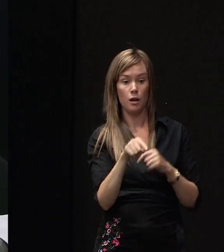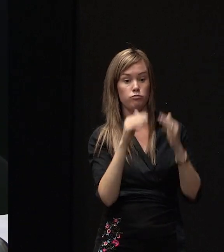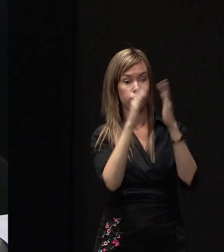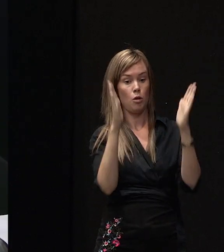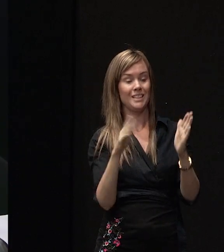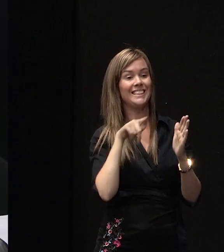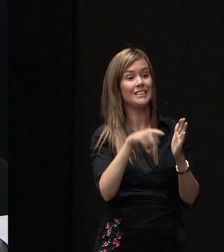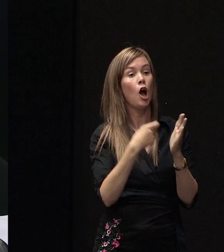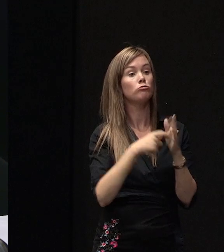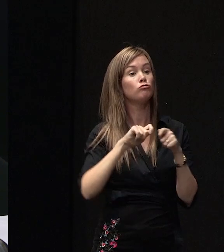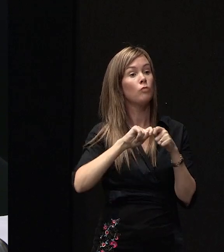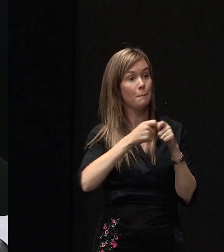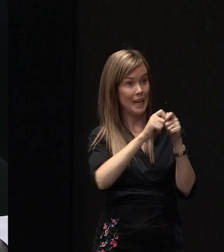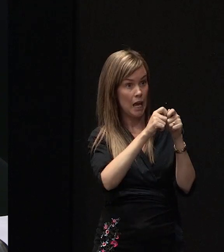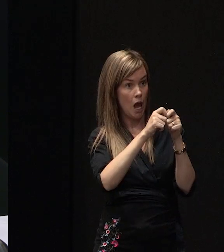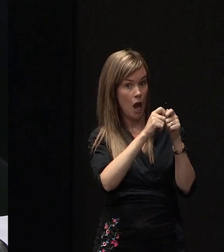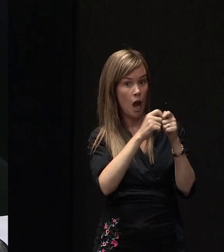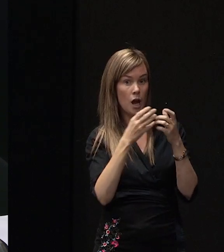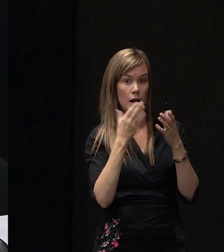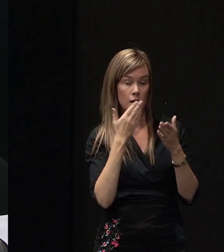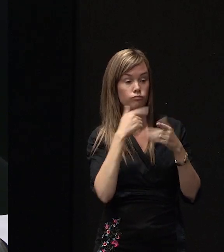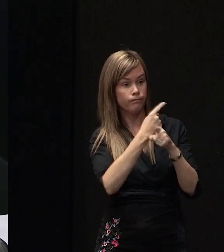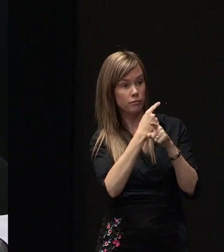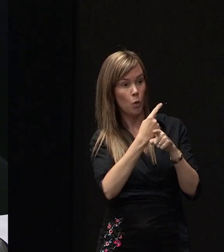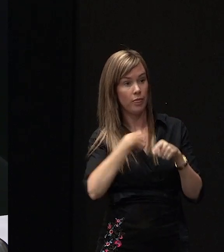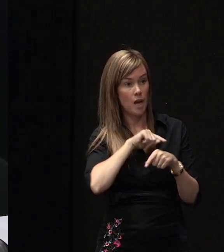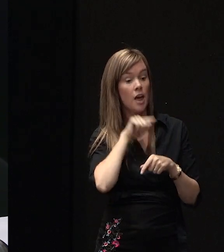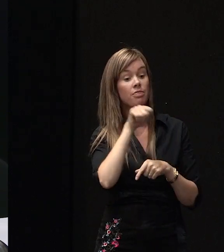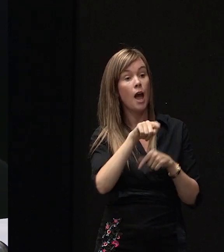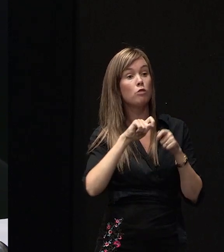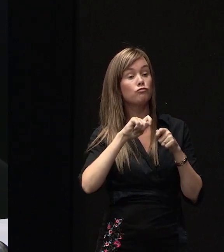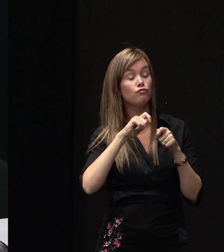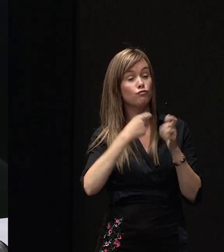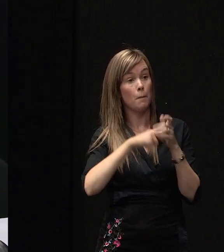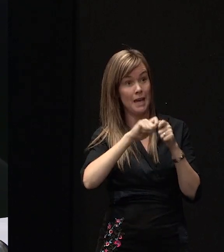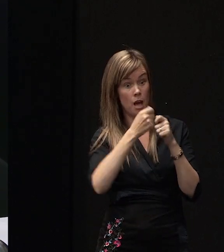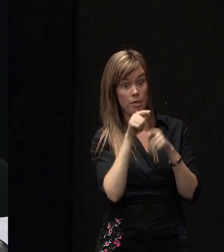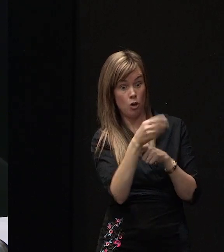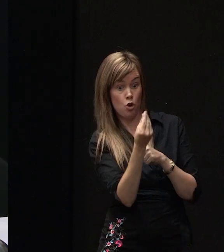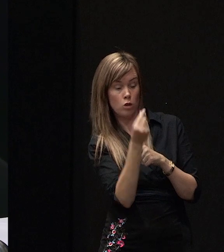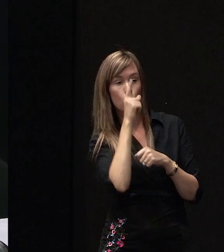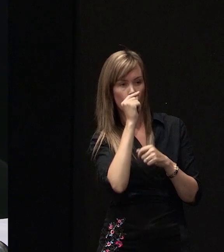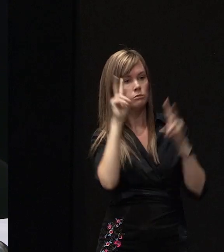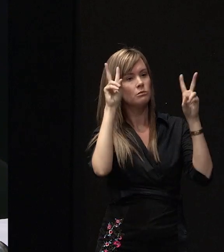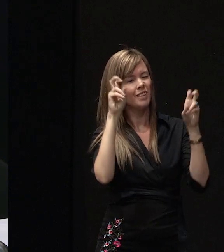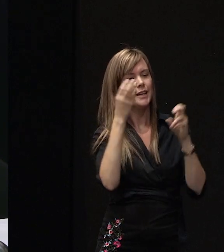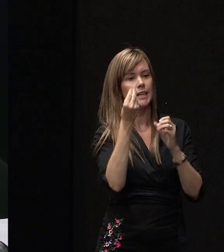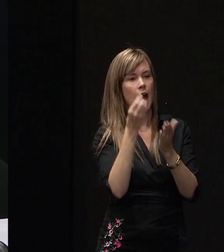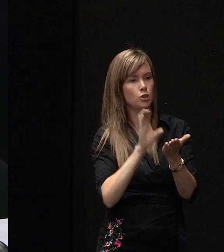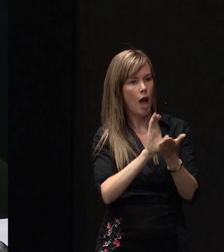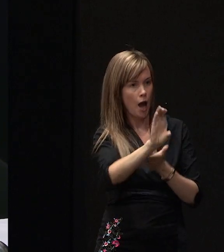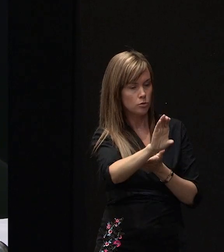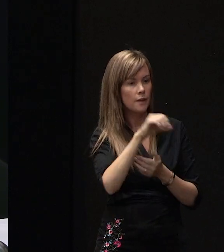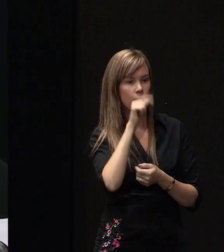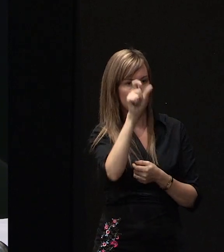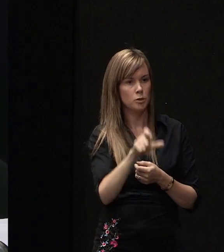is a repair, in discussion with us, that repair cost could be cashed out, particularly if somebody wanted to take